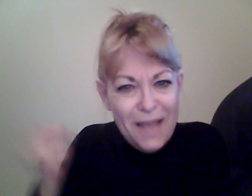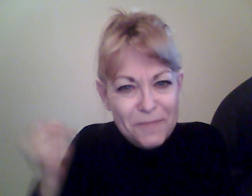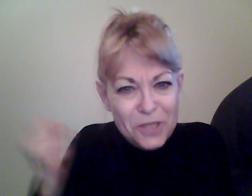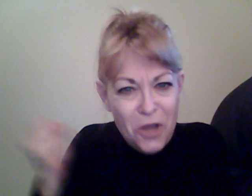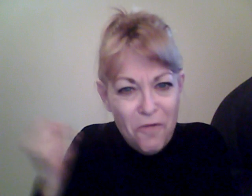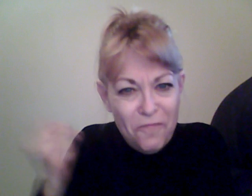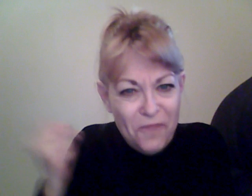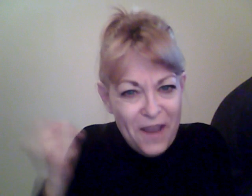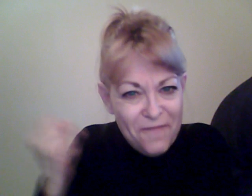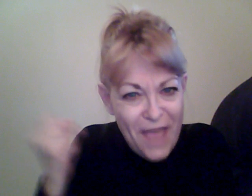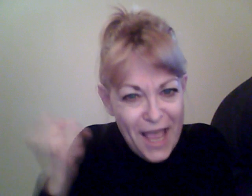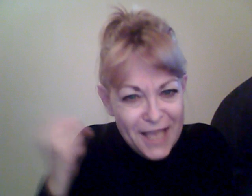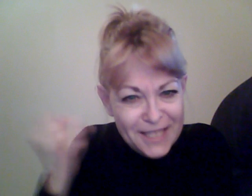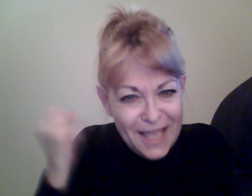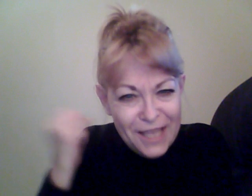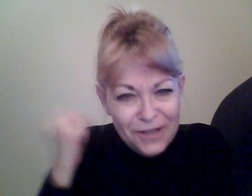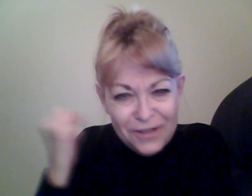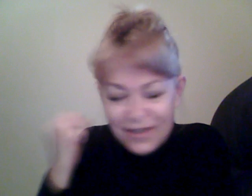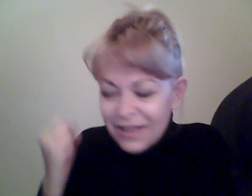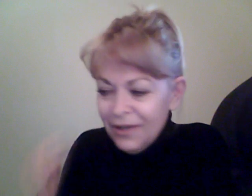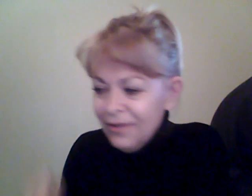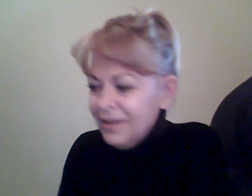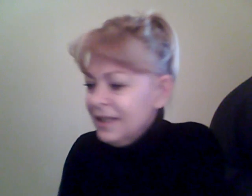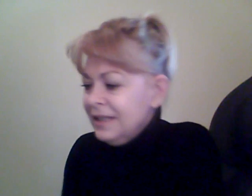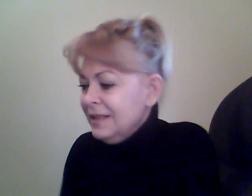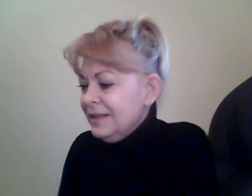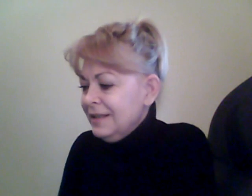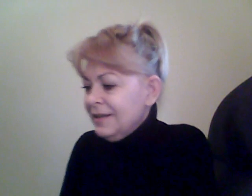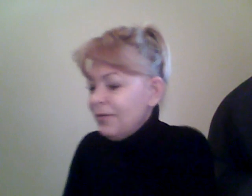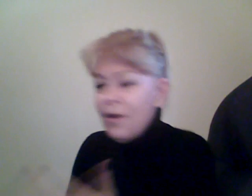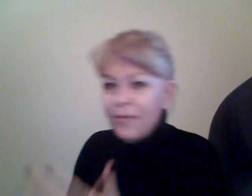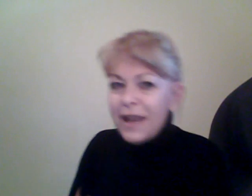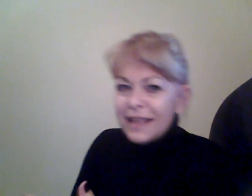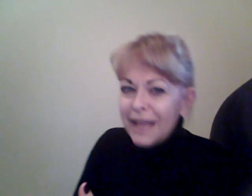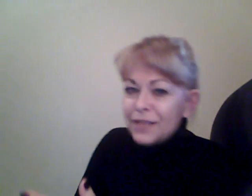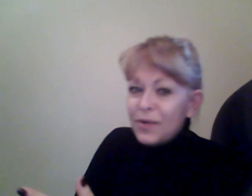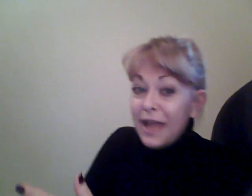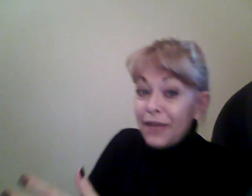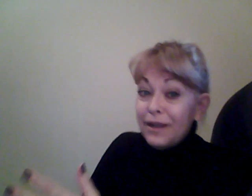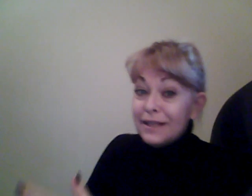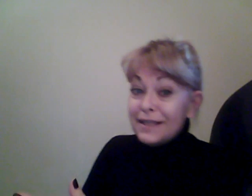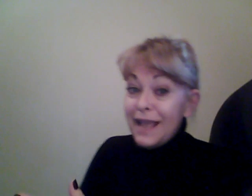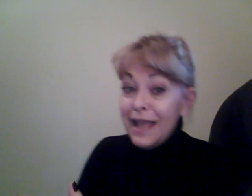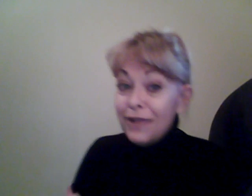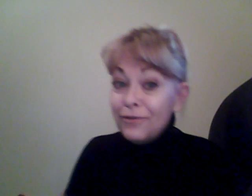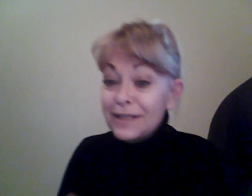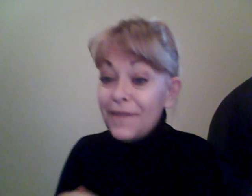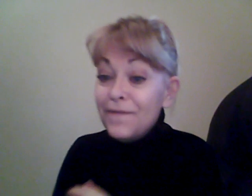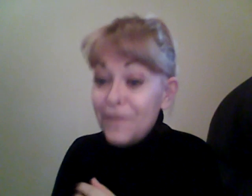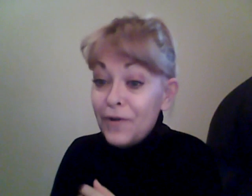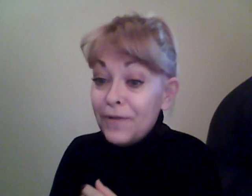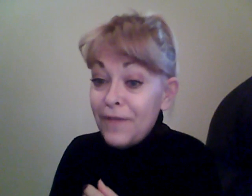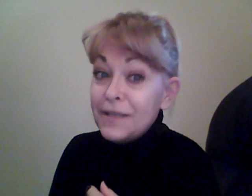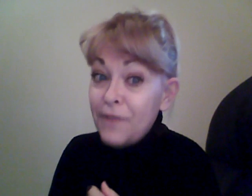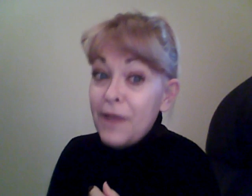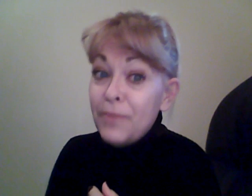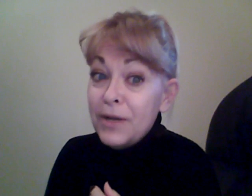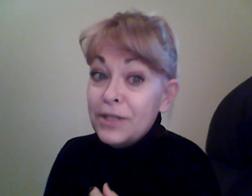up so friggin' fast that you're, you know, we're all ready. That's what anger is. Anger is a very fast vibration.